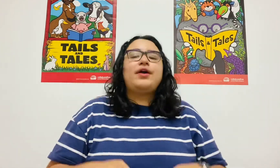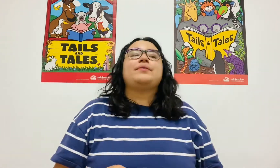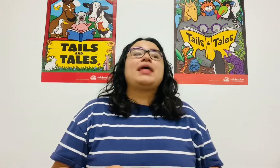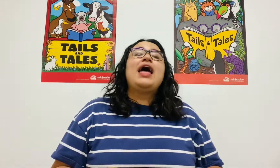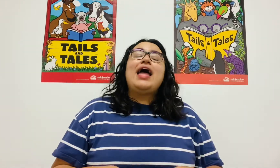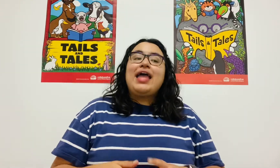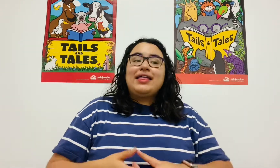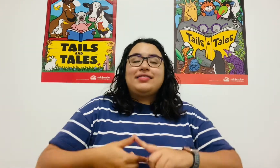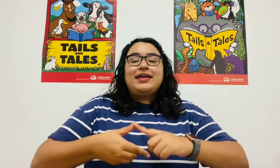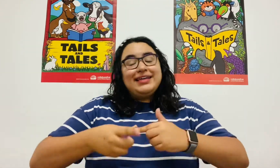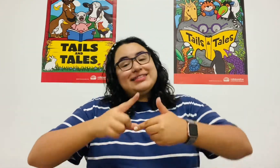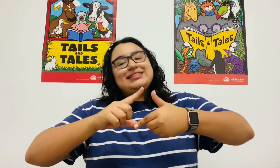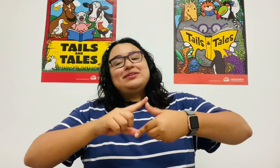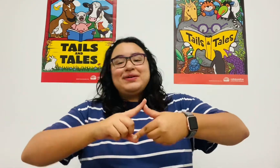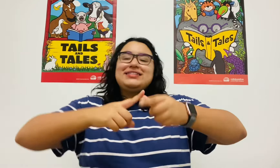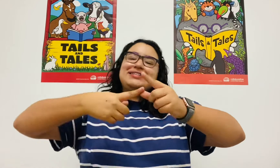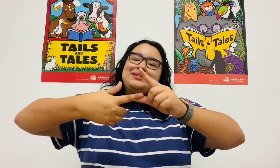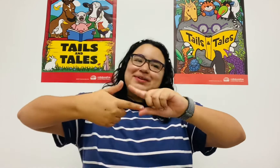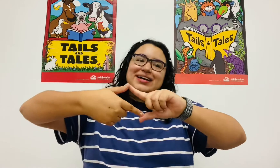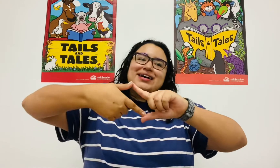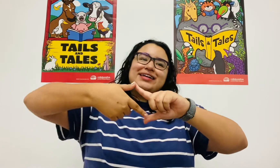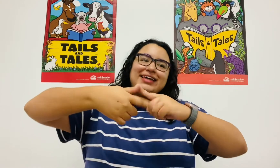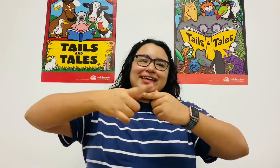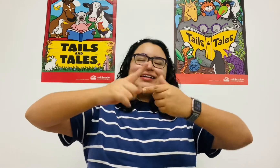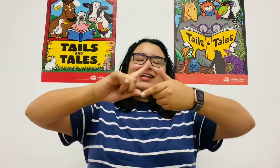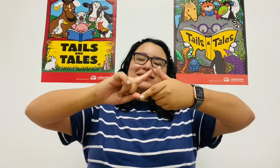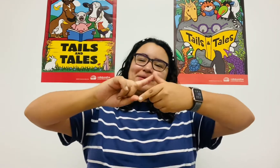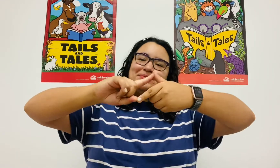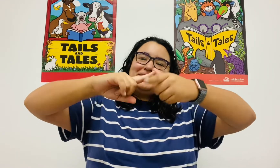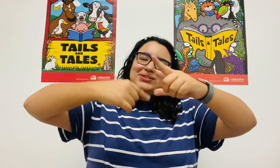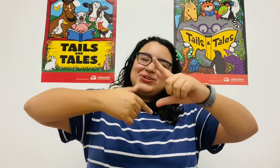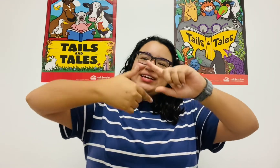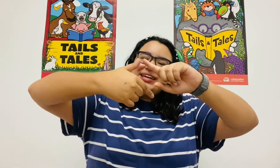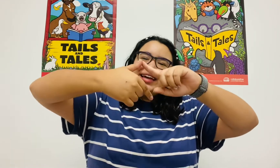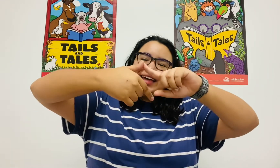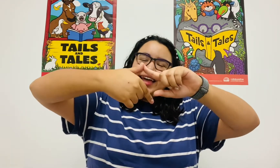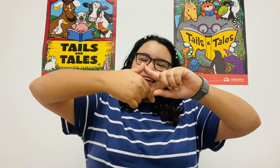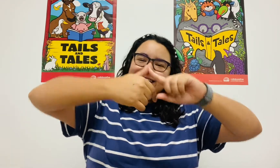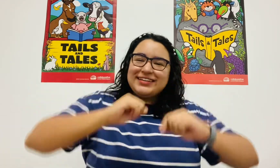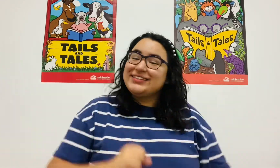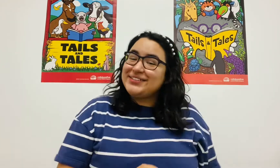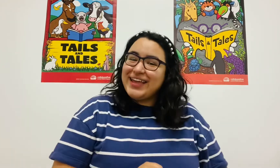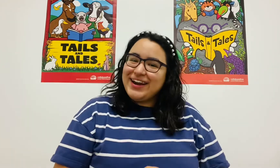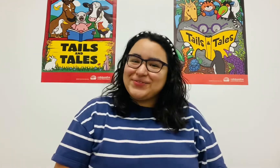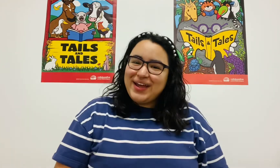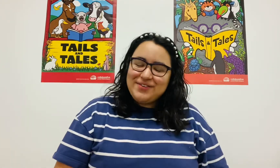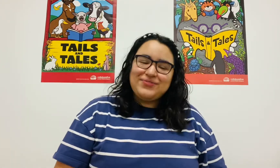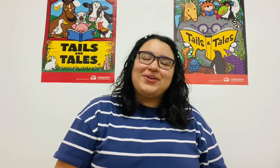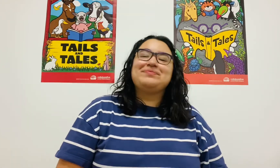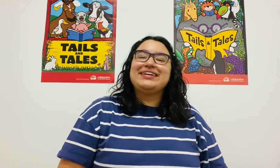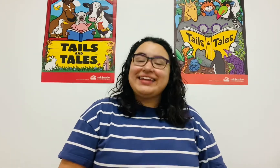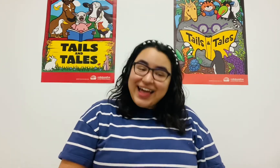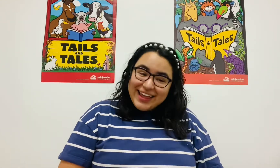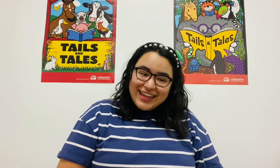And the itsy bitsy monkey climbed up the tree again. To get away from the lion.